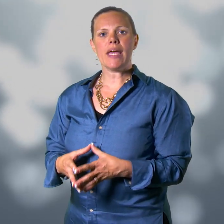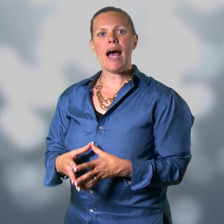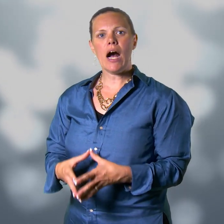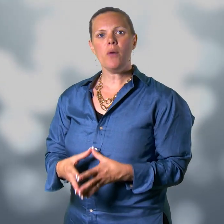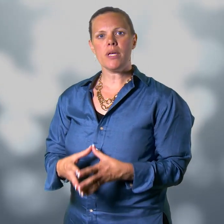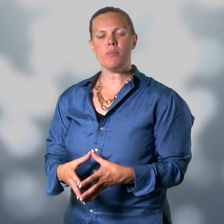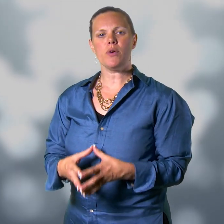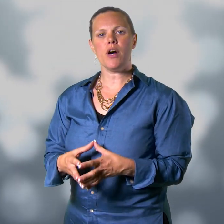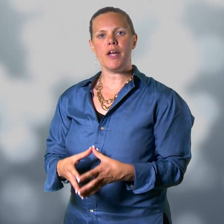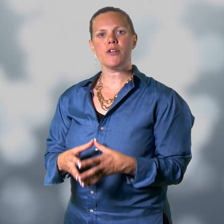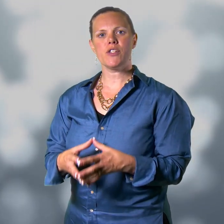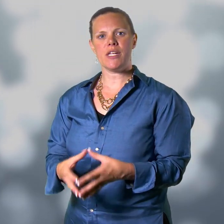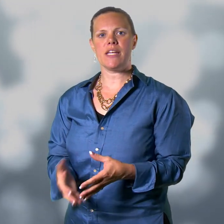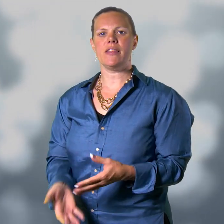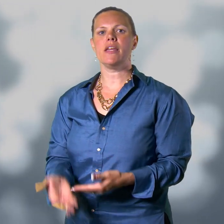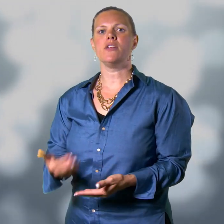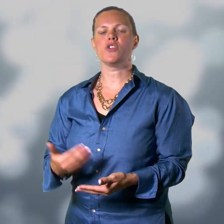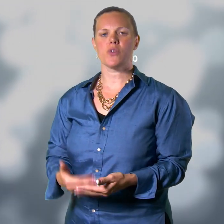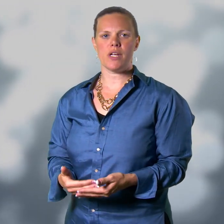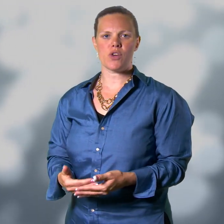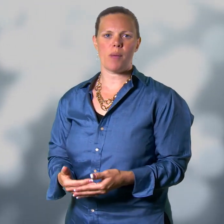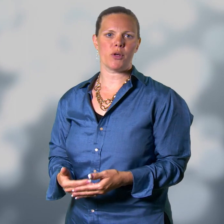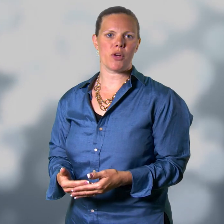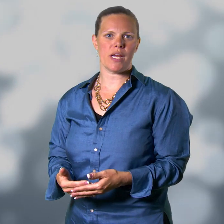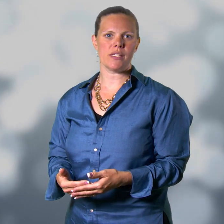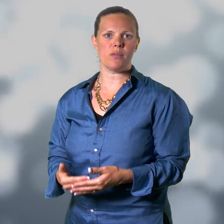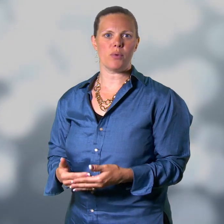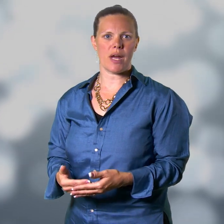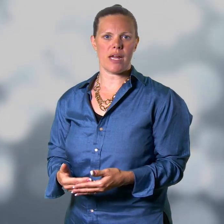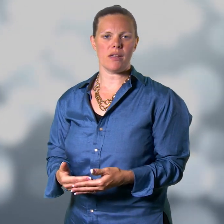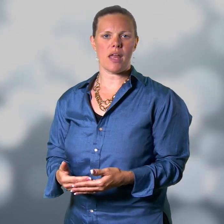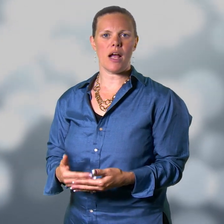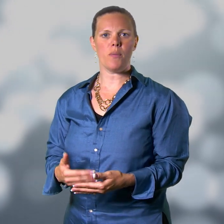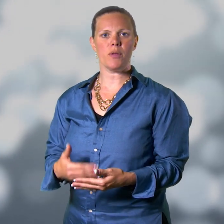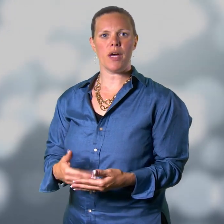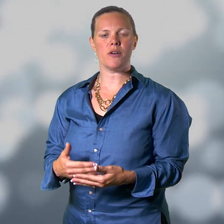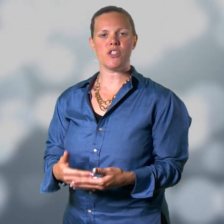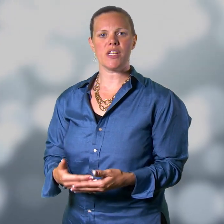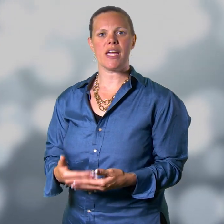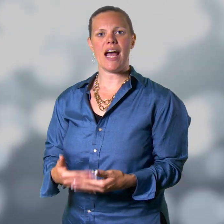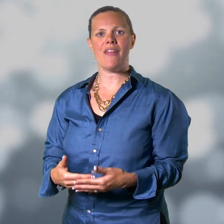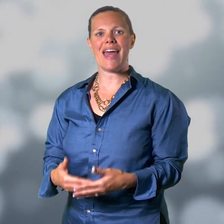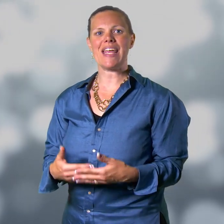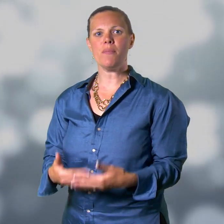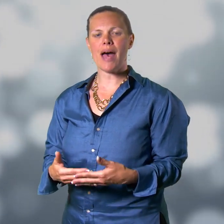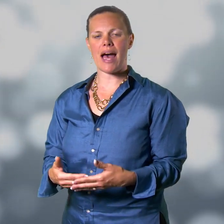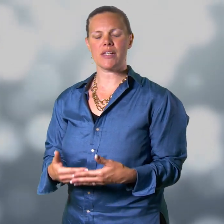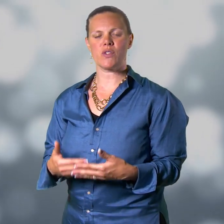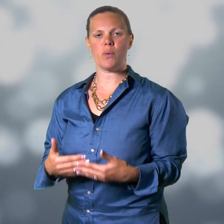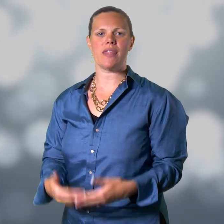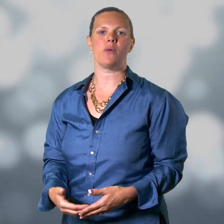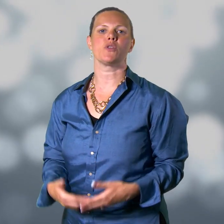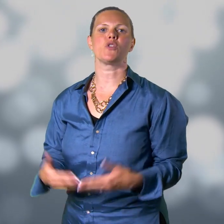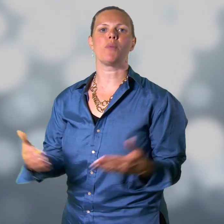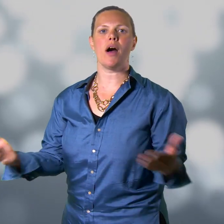help people understand the injury trauma creates in the brain and help them understand how that impacts the way they respond